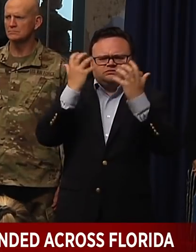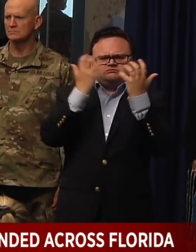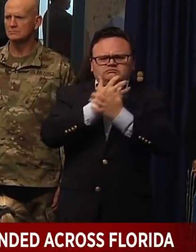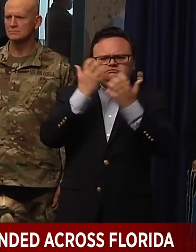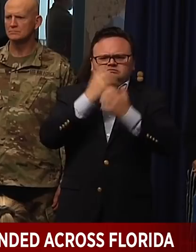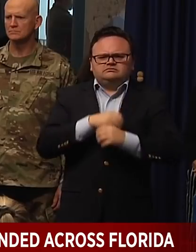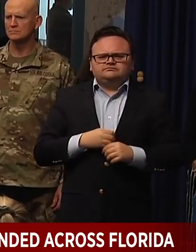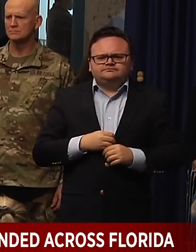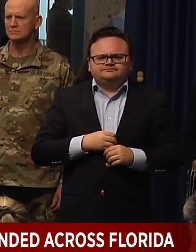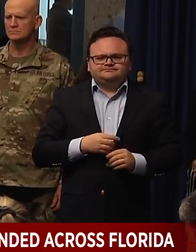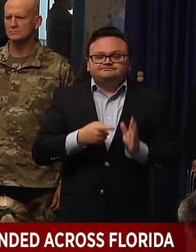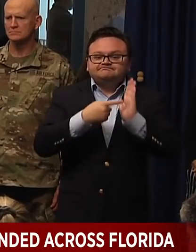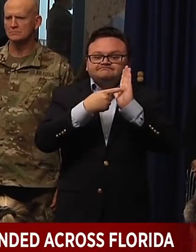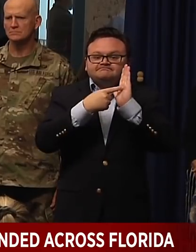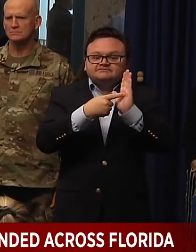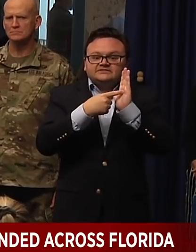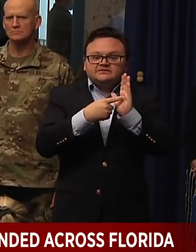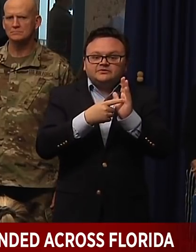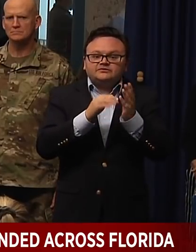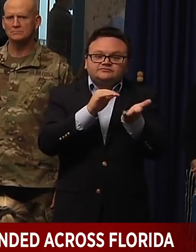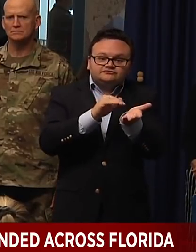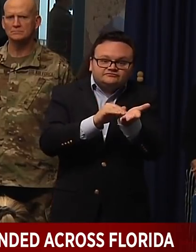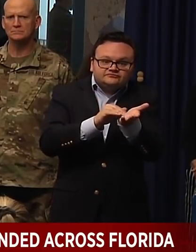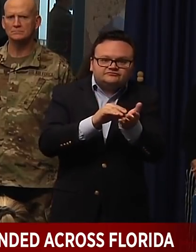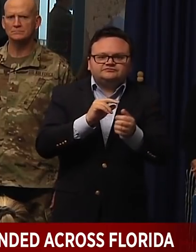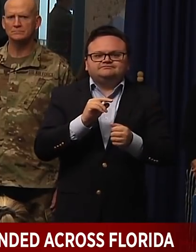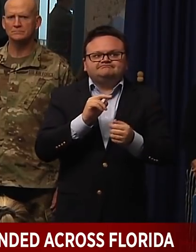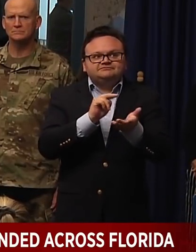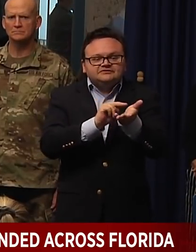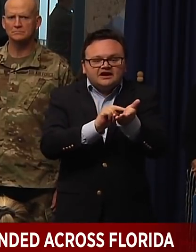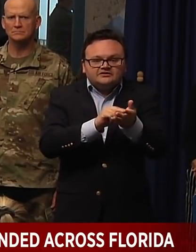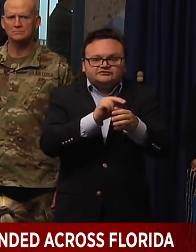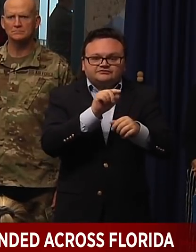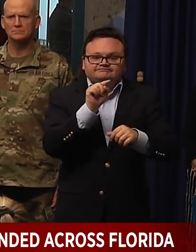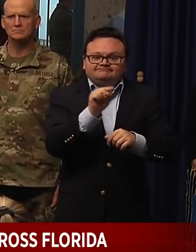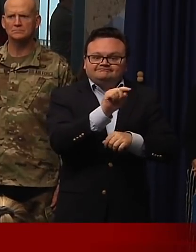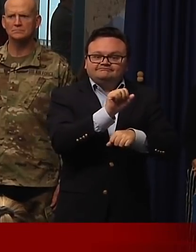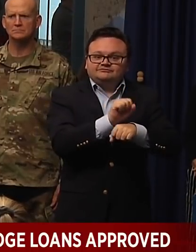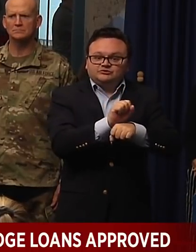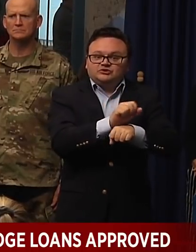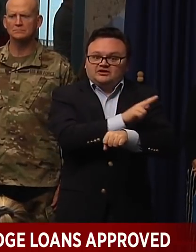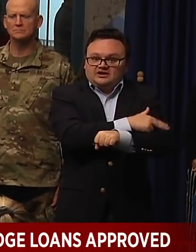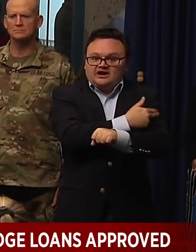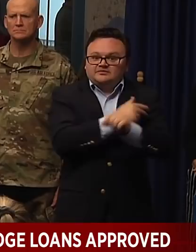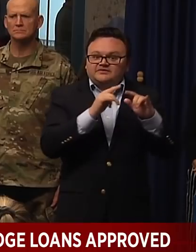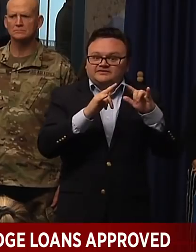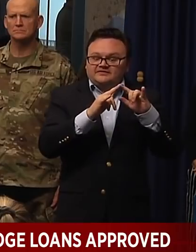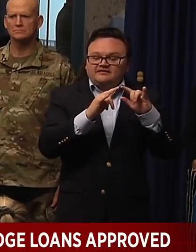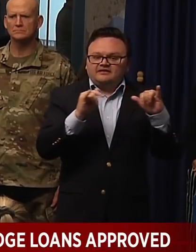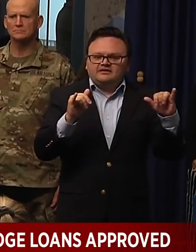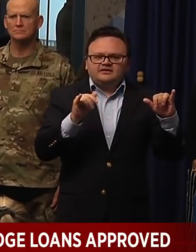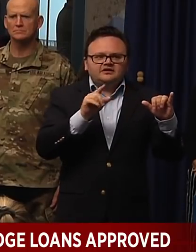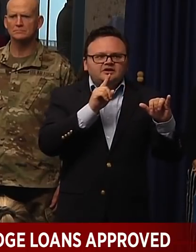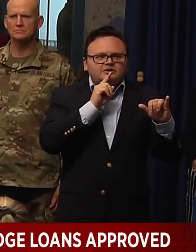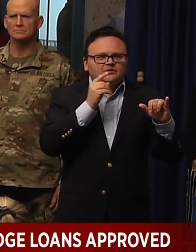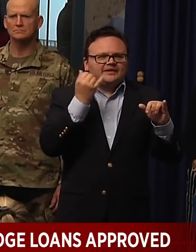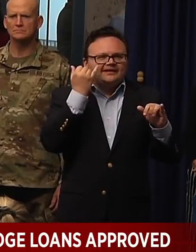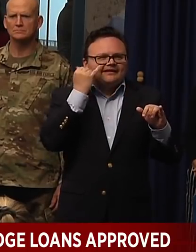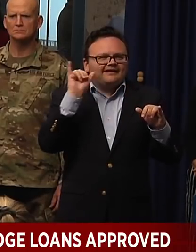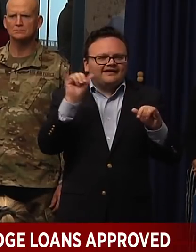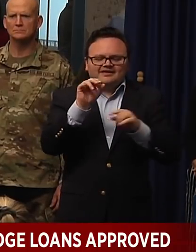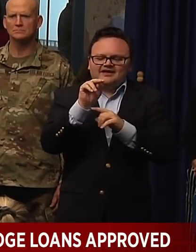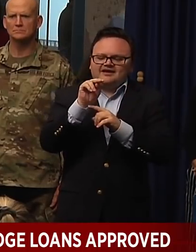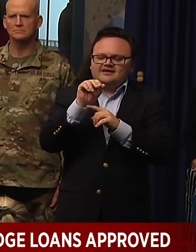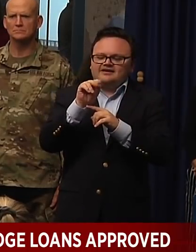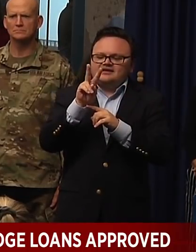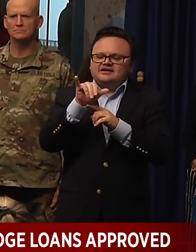care professionals are doing, you know, this is the equivalent of, you the Navy SEALs going to go to